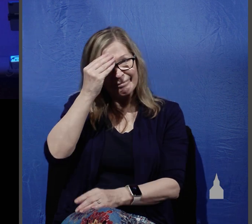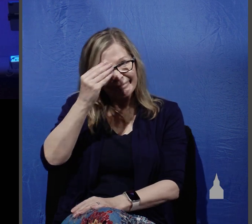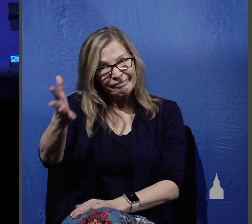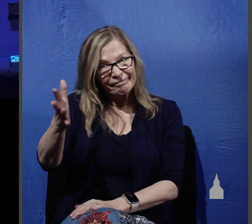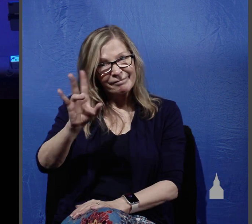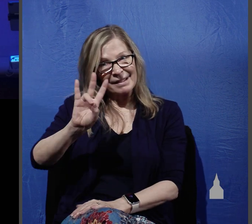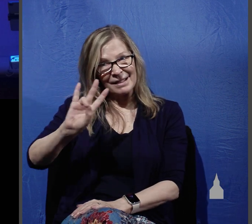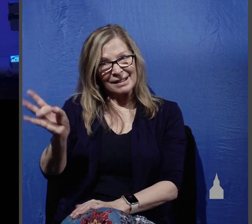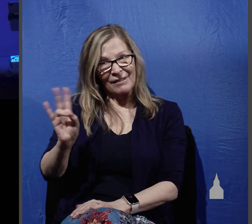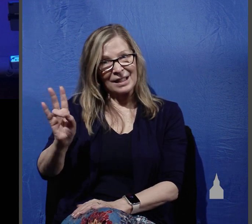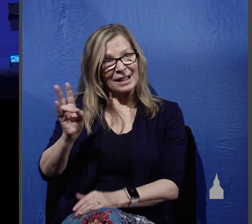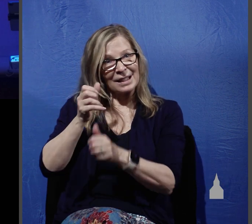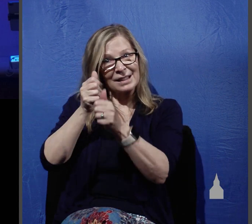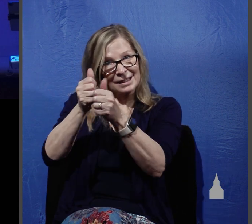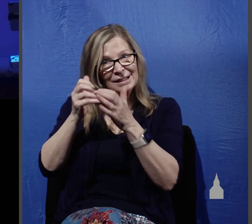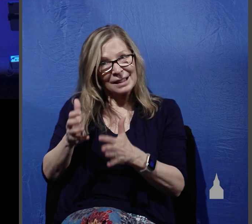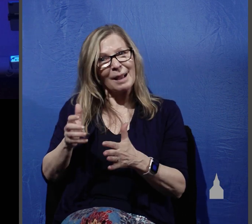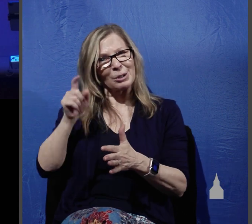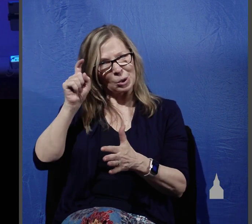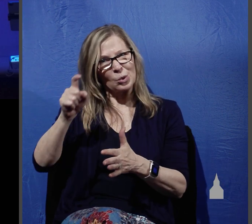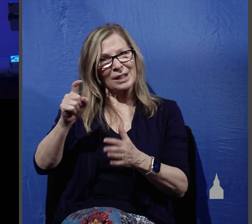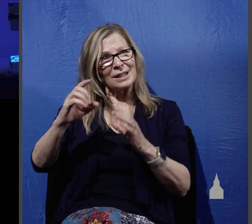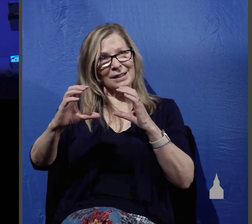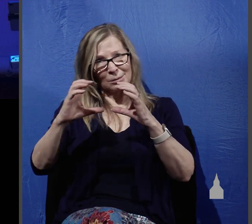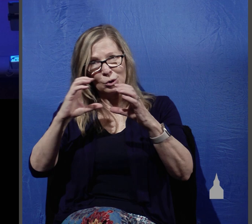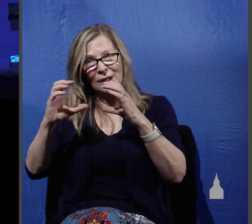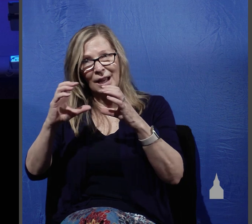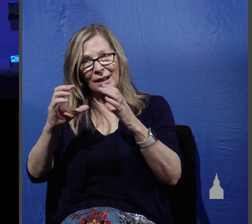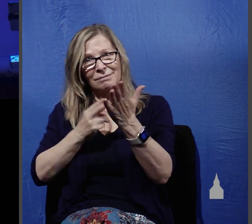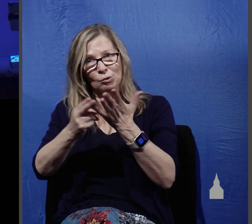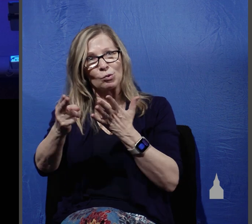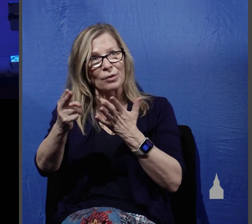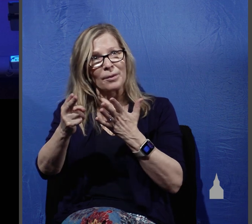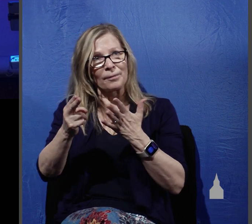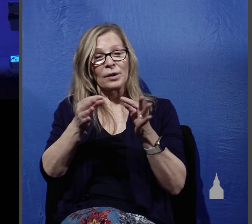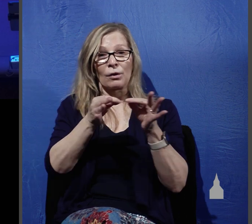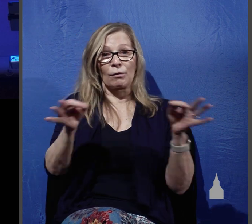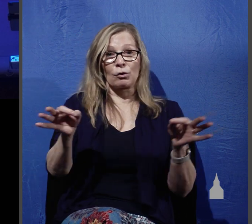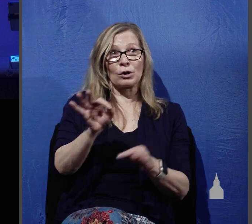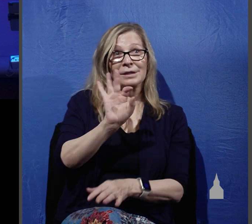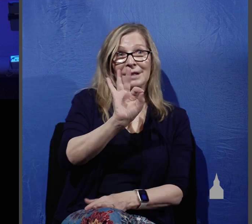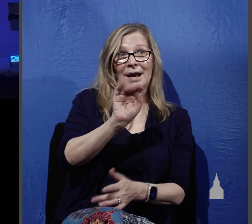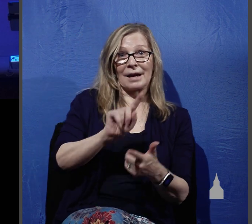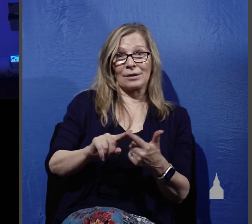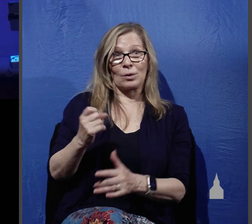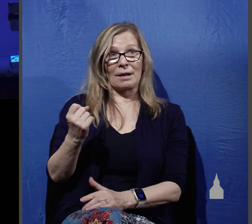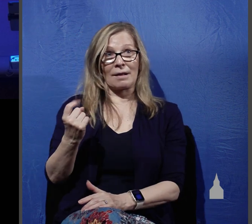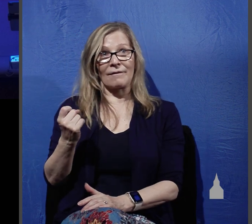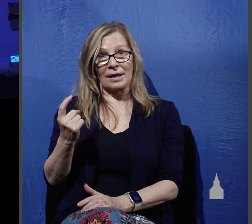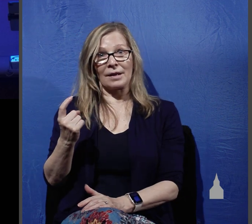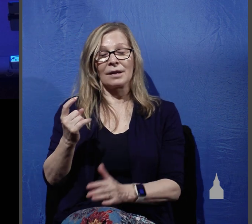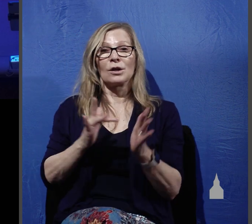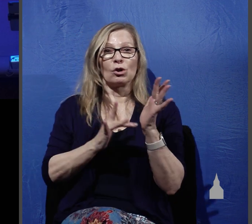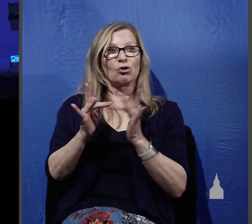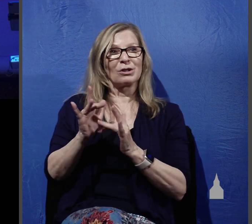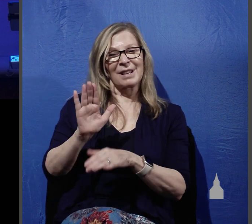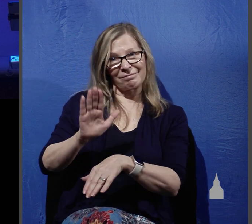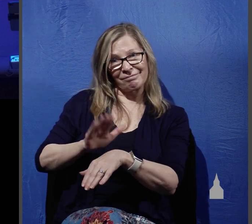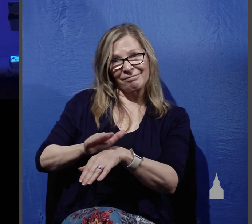the truth about him to the people that they were to speak to. In verses 9 and 11, he tells them that they are to say the kingdom of God